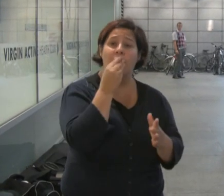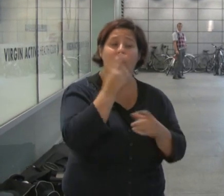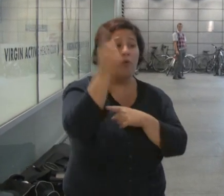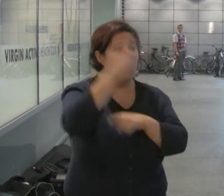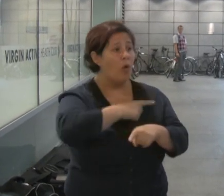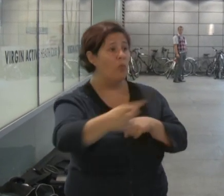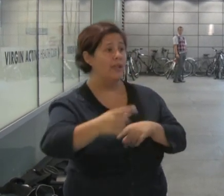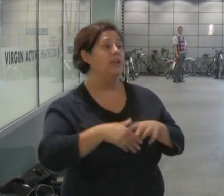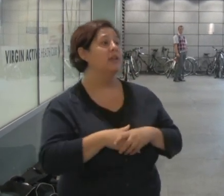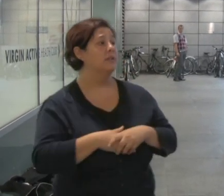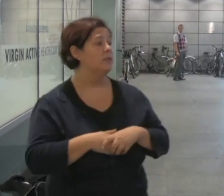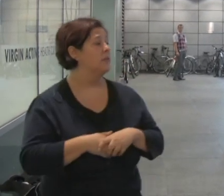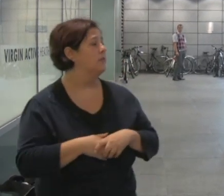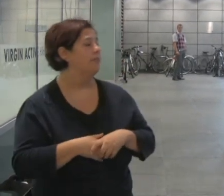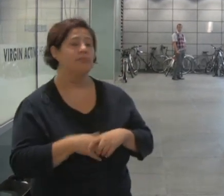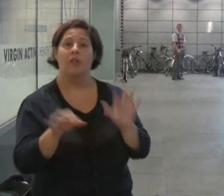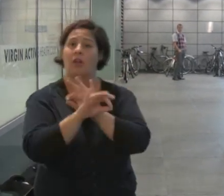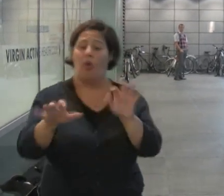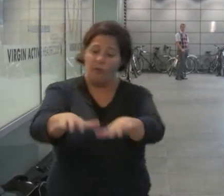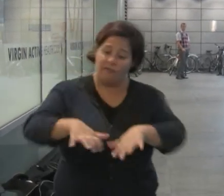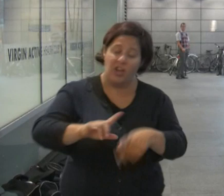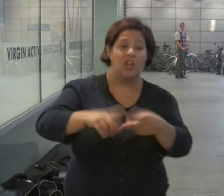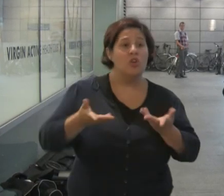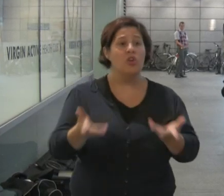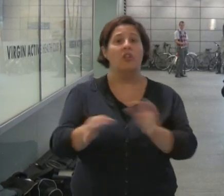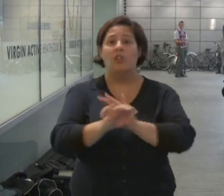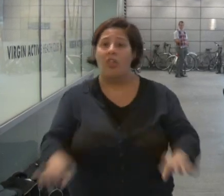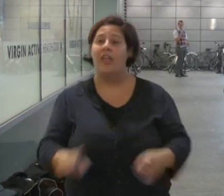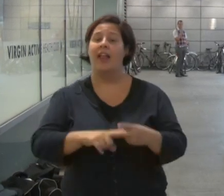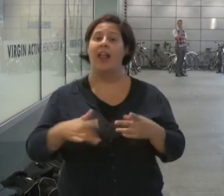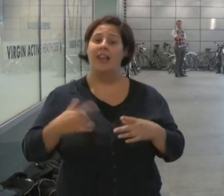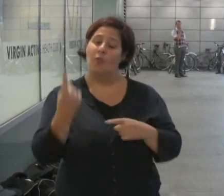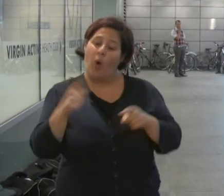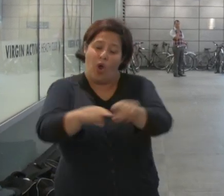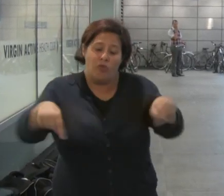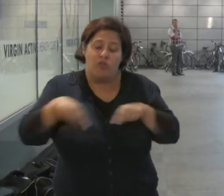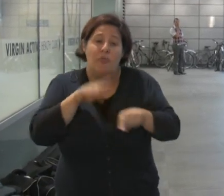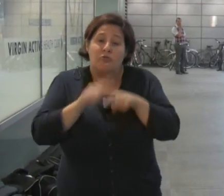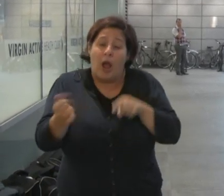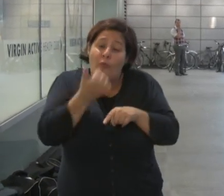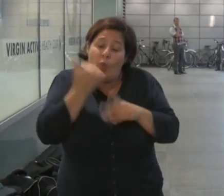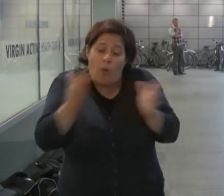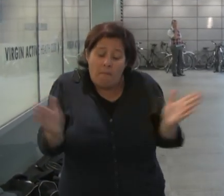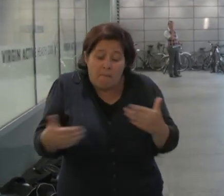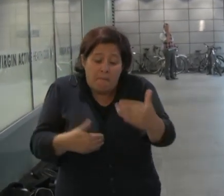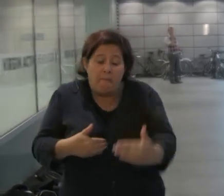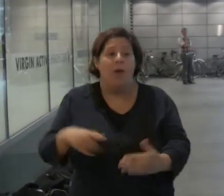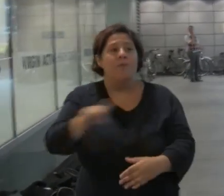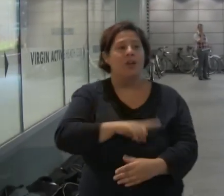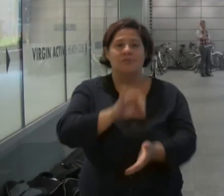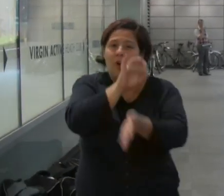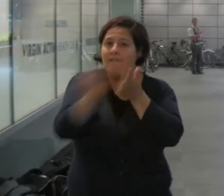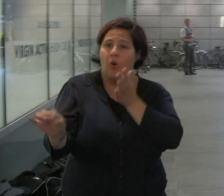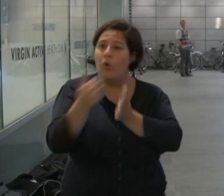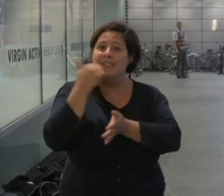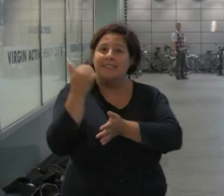survive on. They had no fridge or cooker and lived in only one room to keep as warm as they could because they couldn't afford to